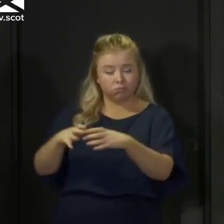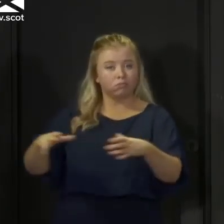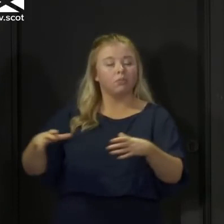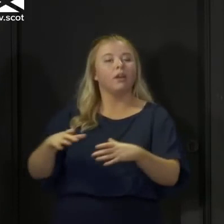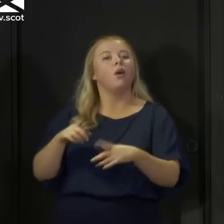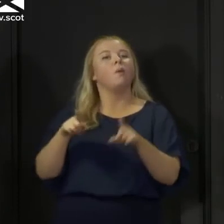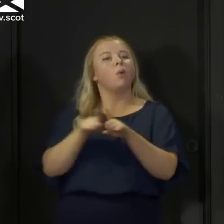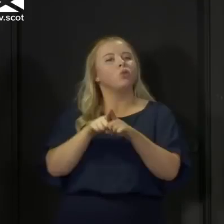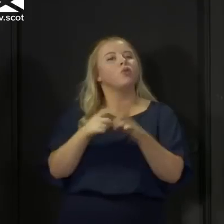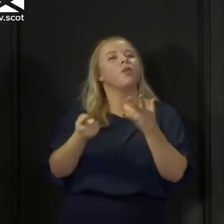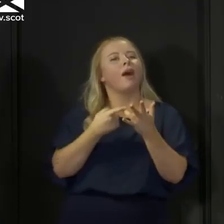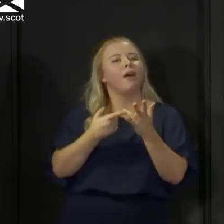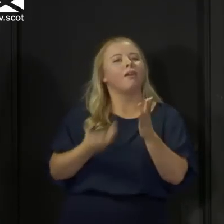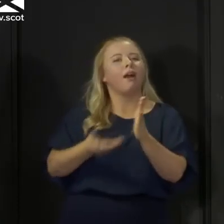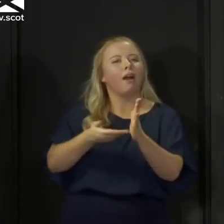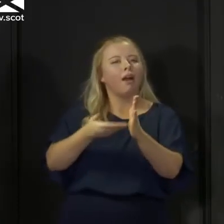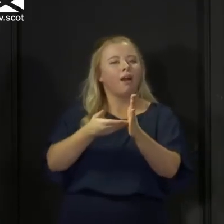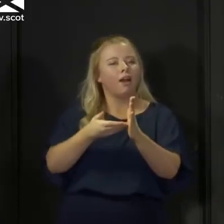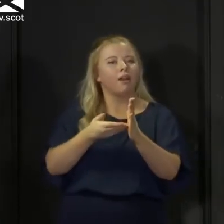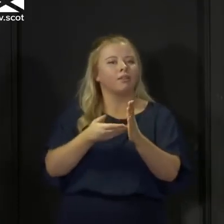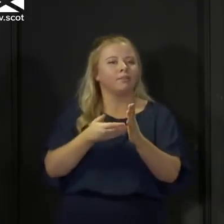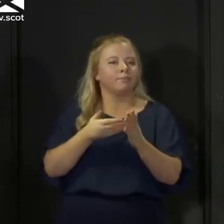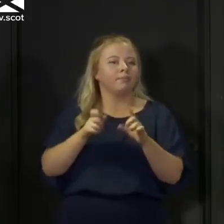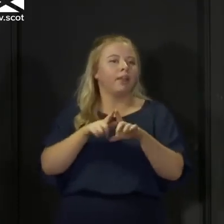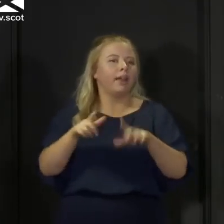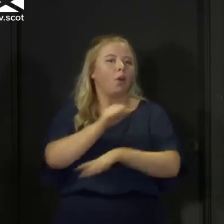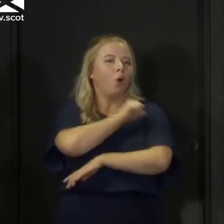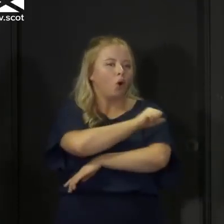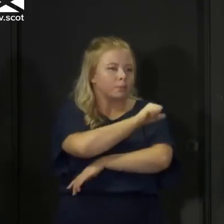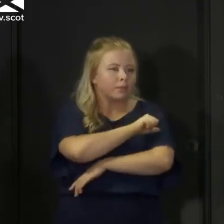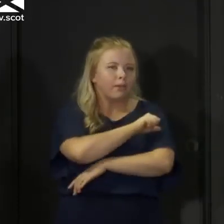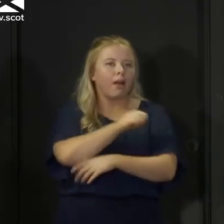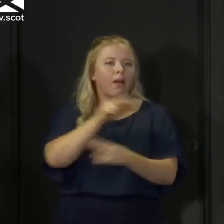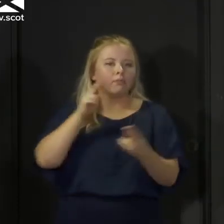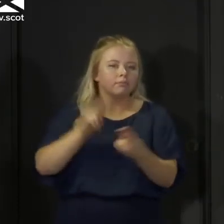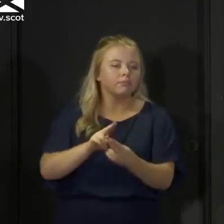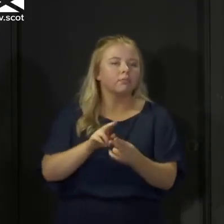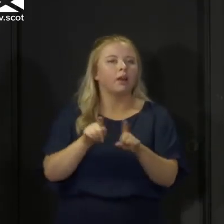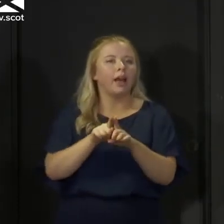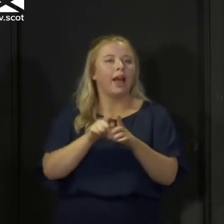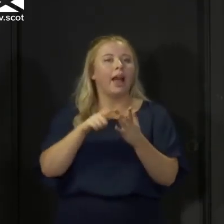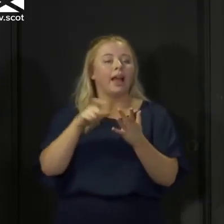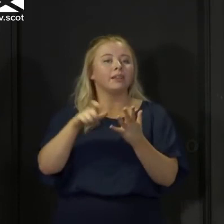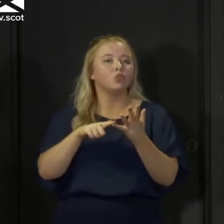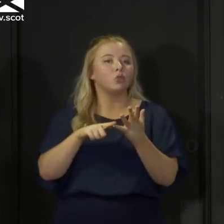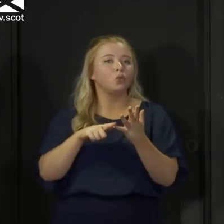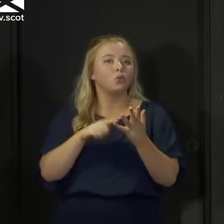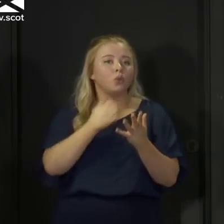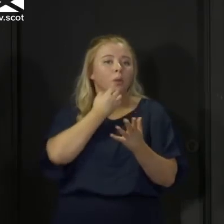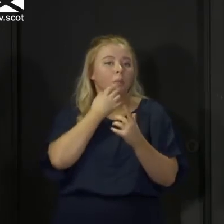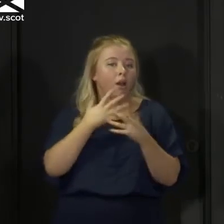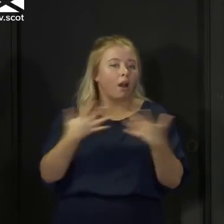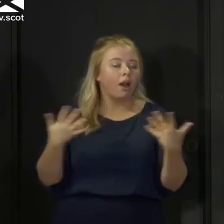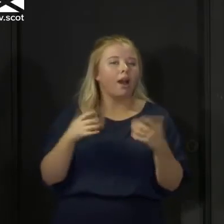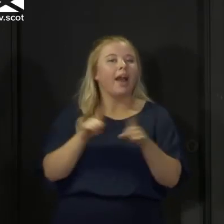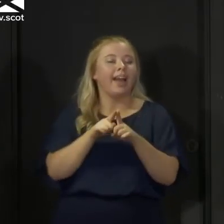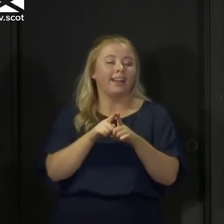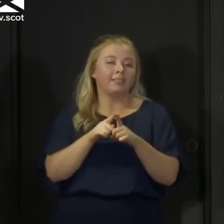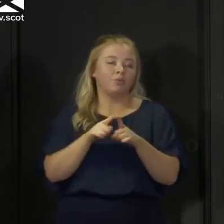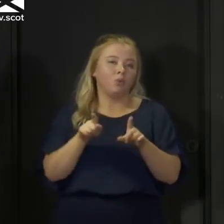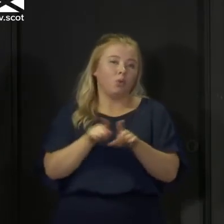talked about, hospital admissions, ICU admissions, and sadly the number of deaths. So there's